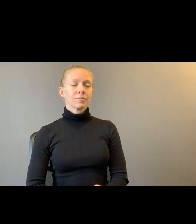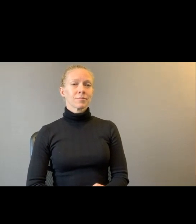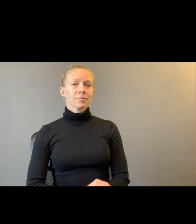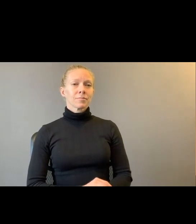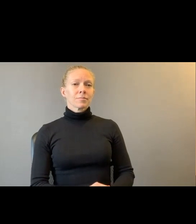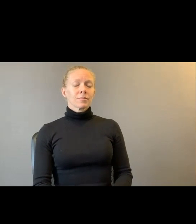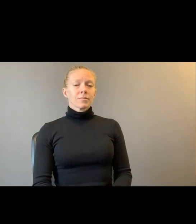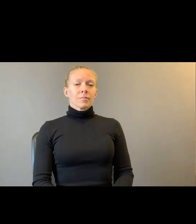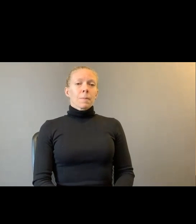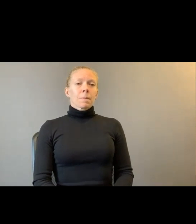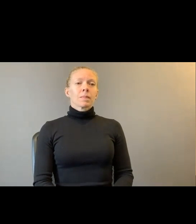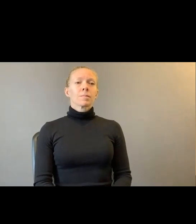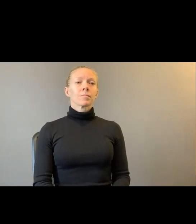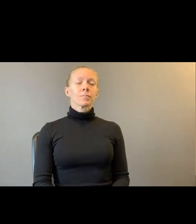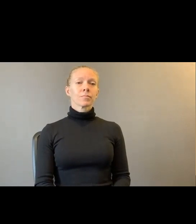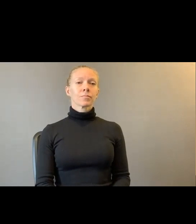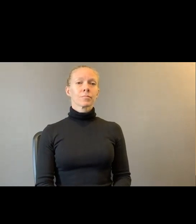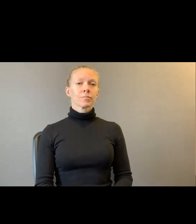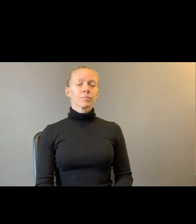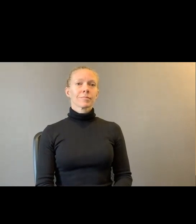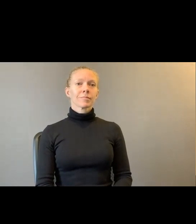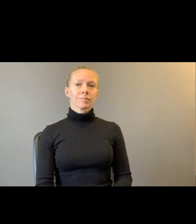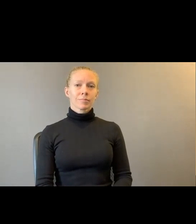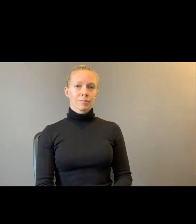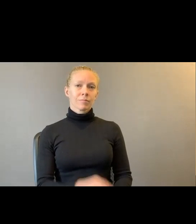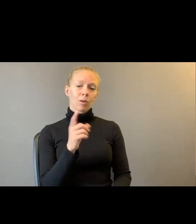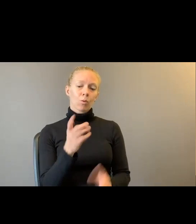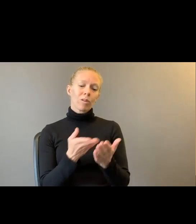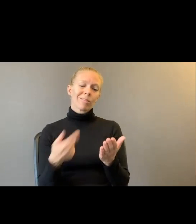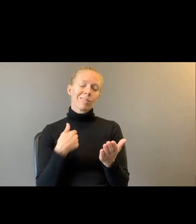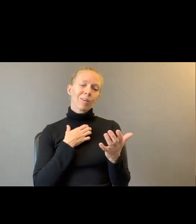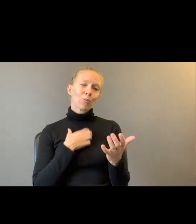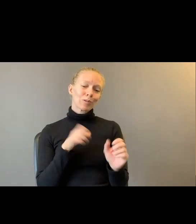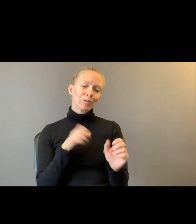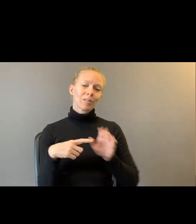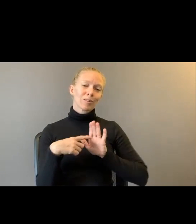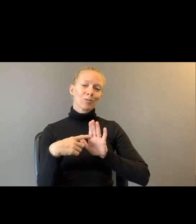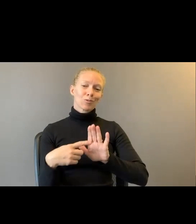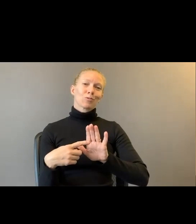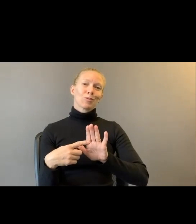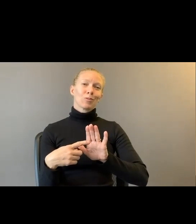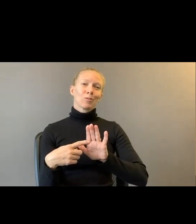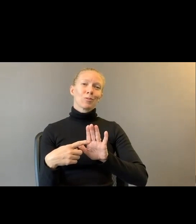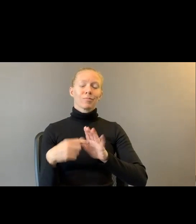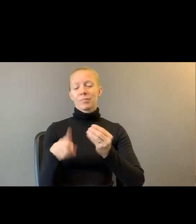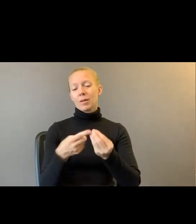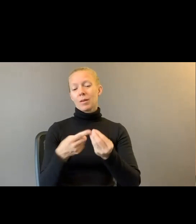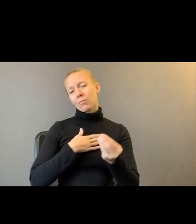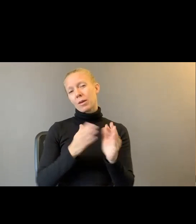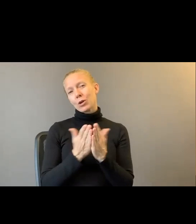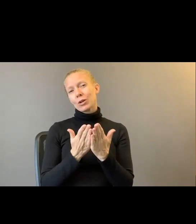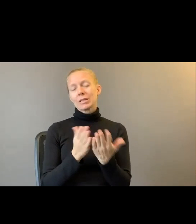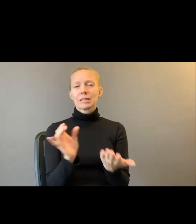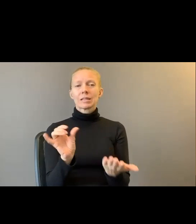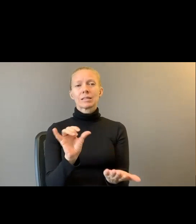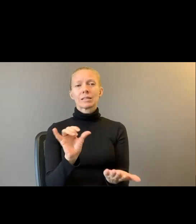One of the things I wish I could, I could show you about the book is that it's a kind of, it's a